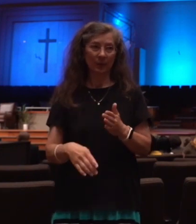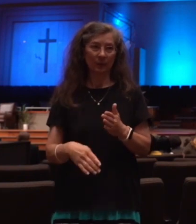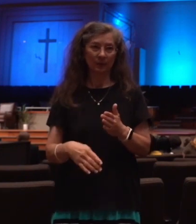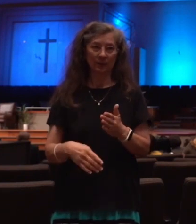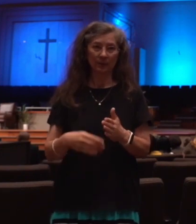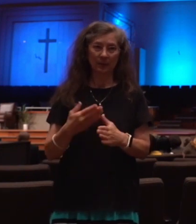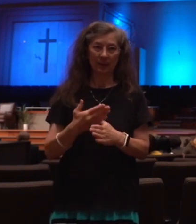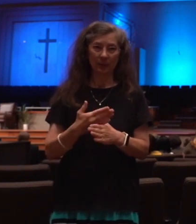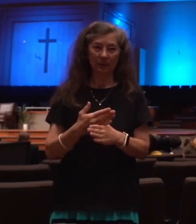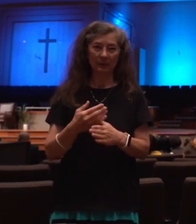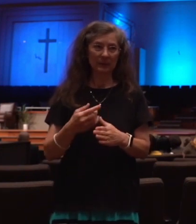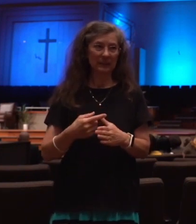Now,